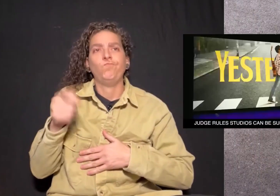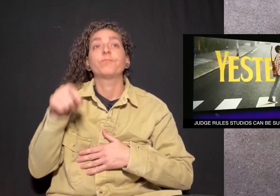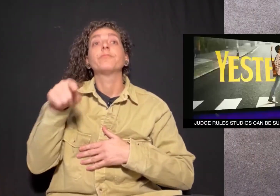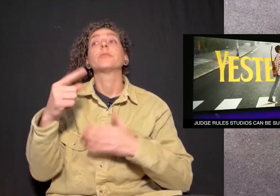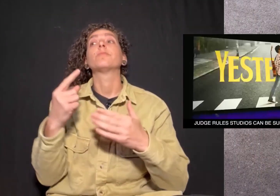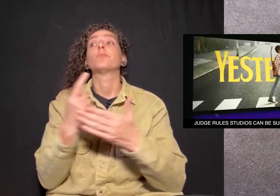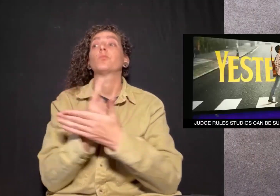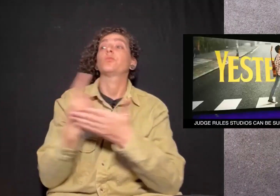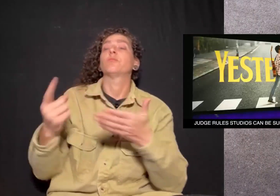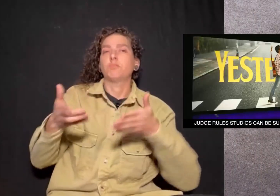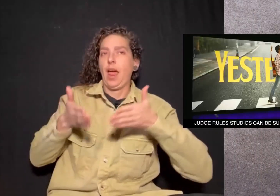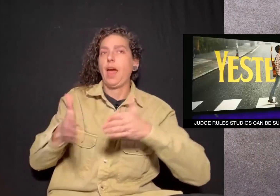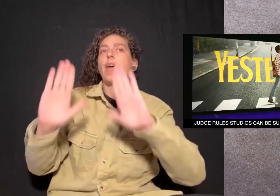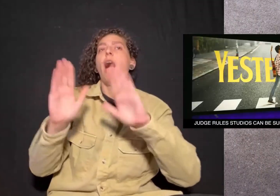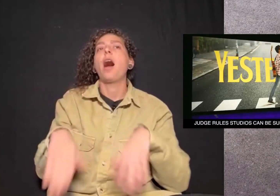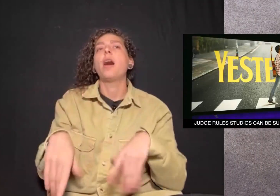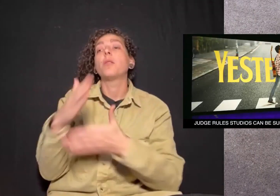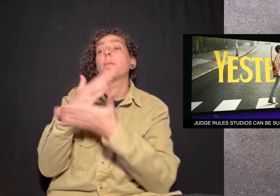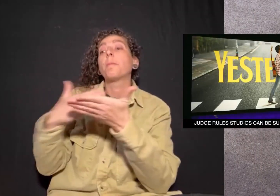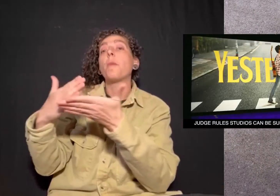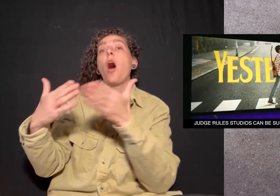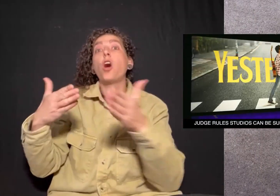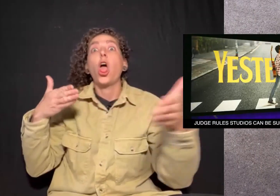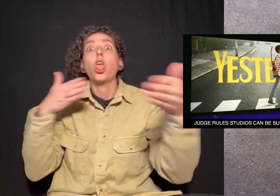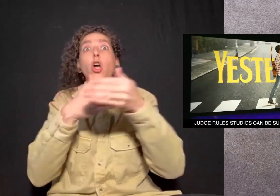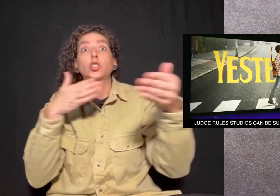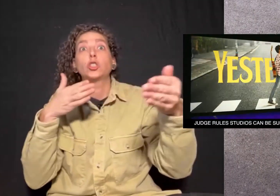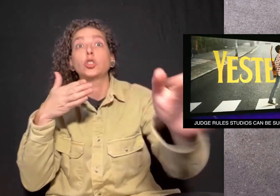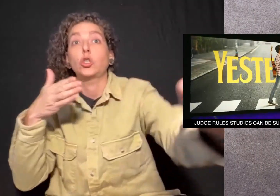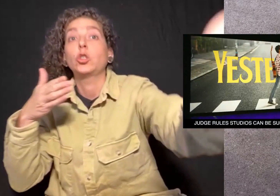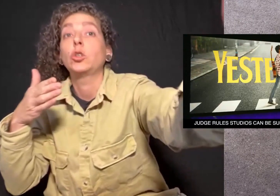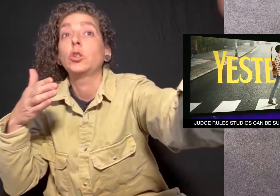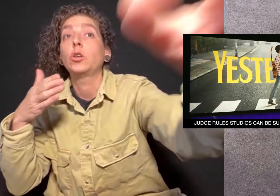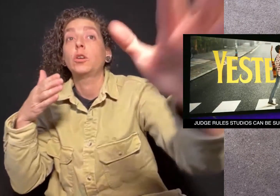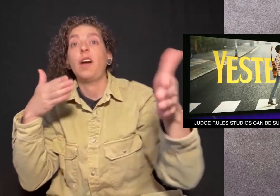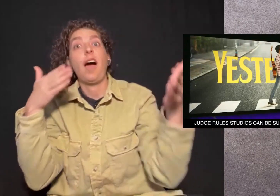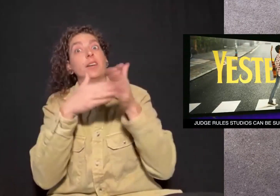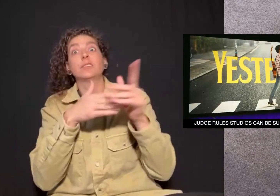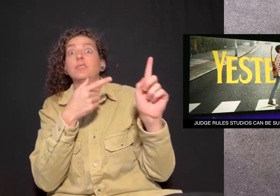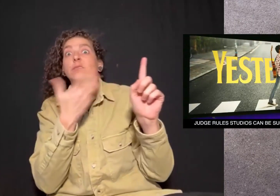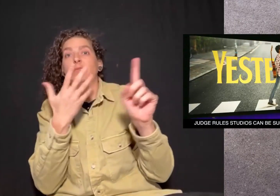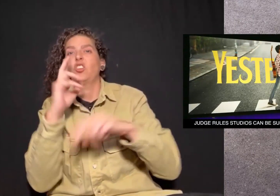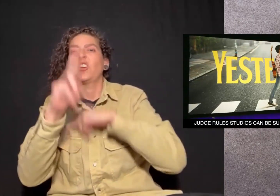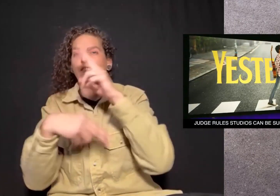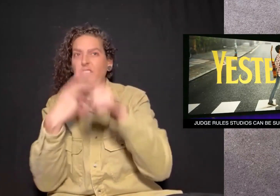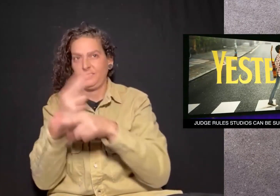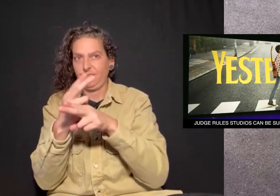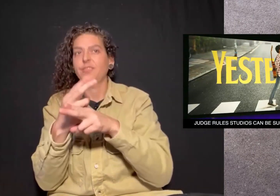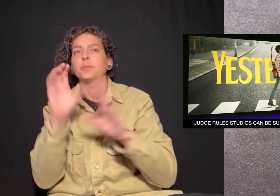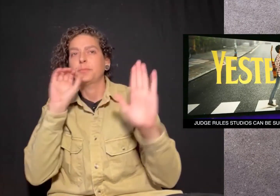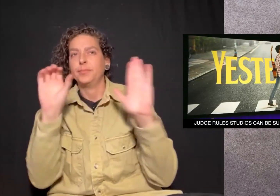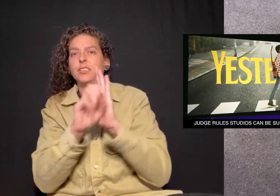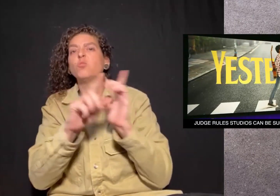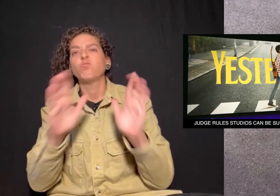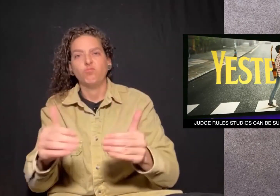A judge ruled this week to allow parts of a lawsuit against Universal Pictures to move forward.